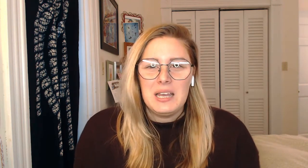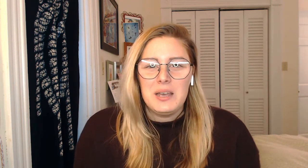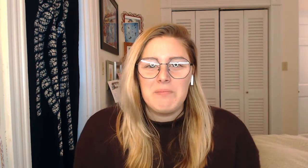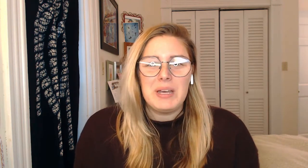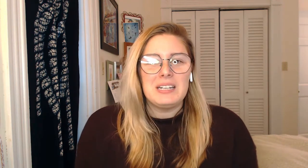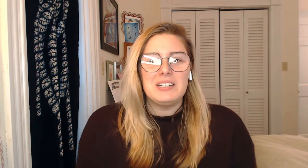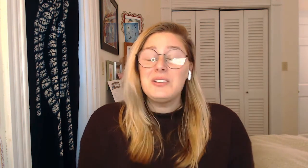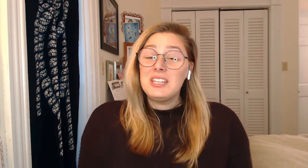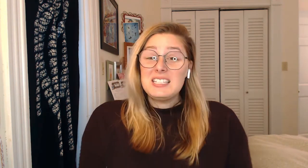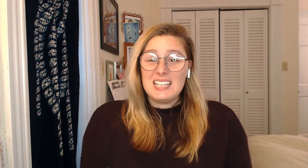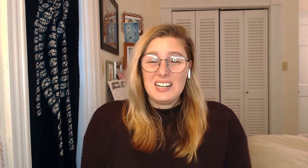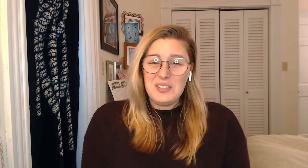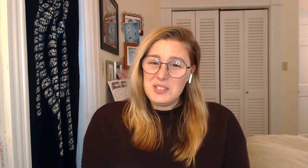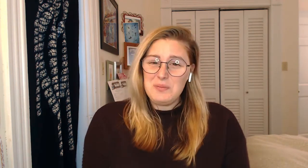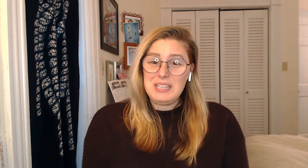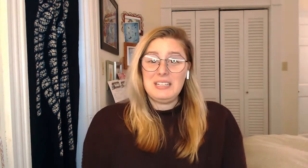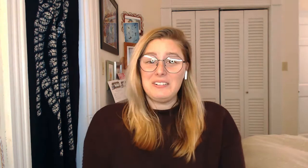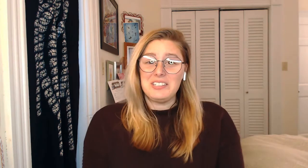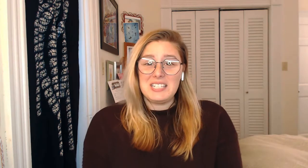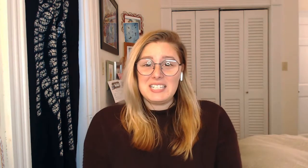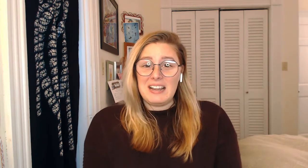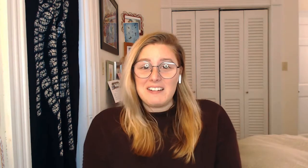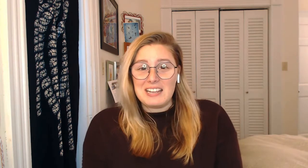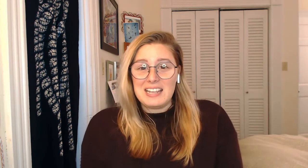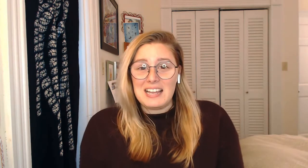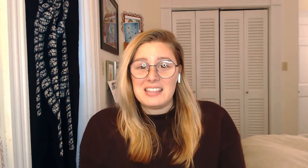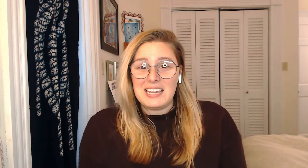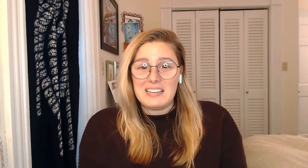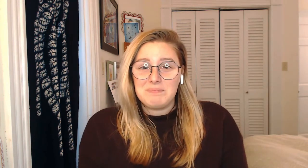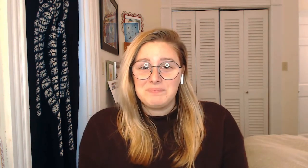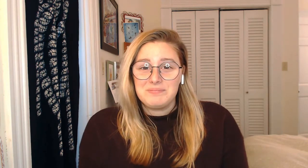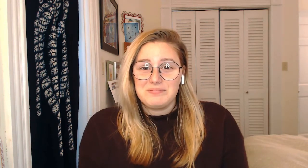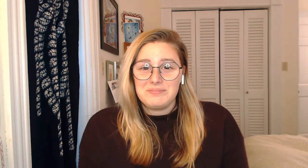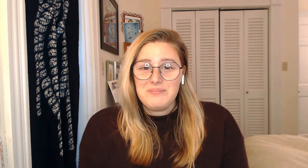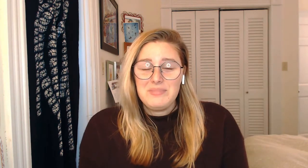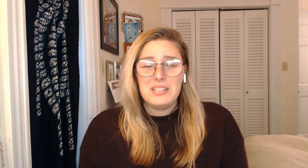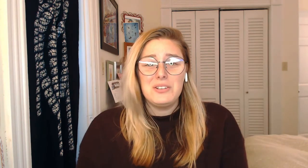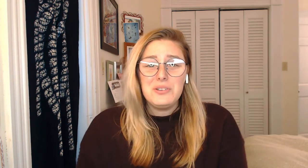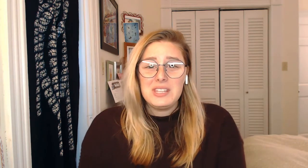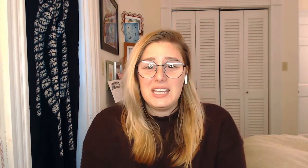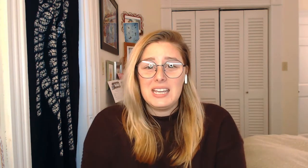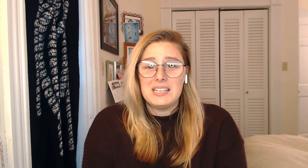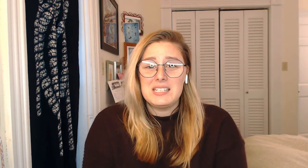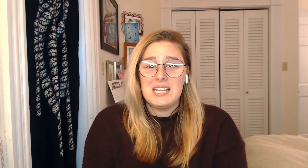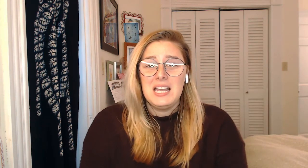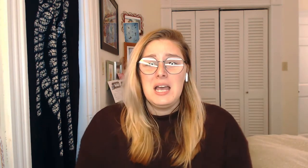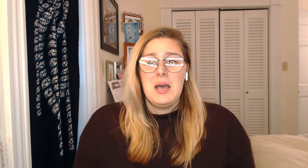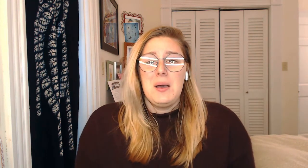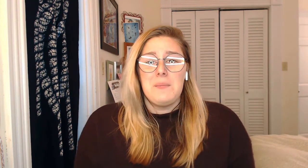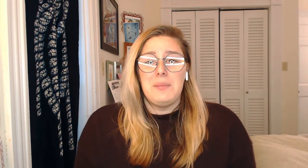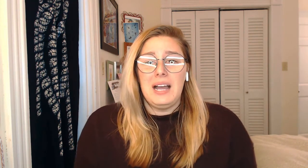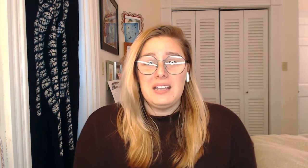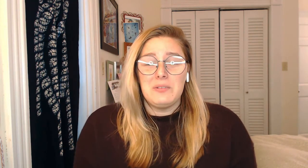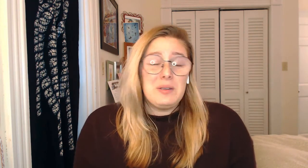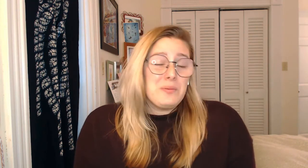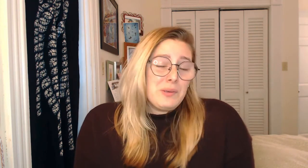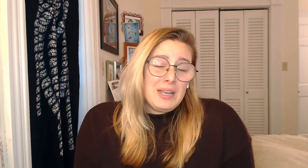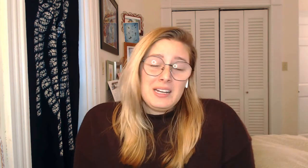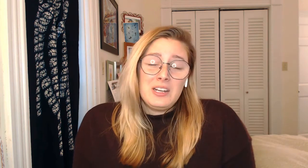But new things can also be a little scary, can't they? New things might, we might not know what